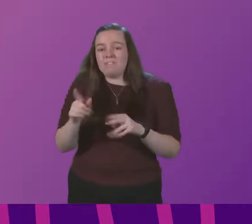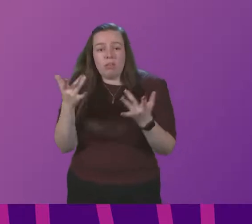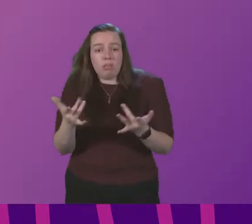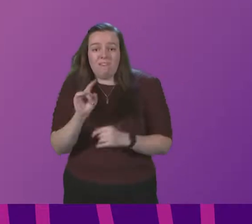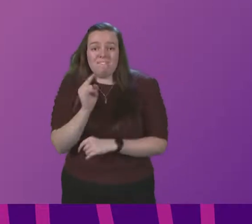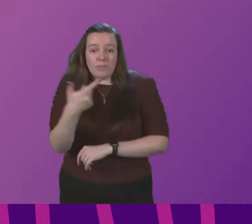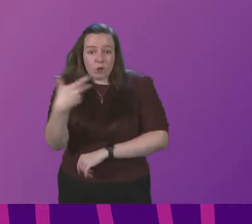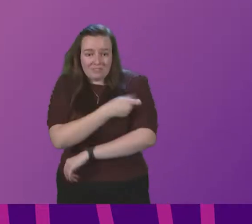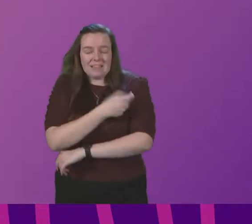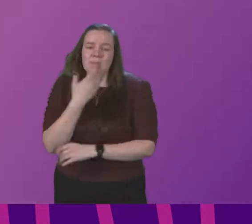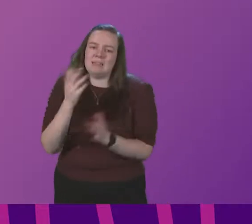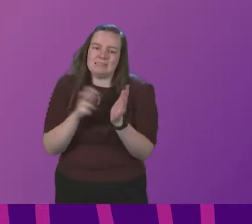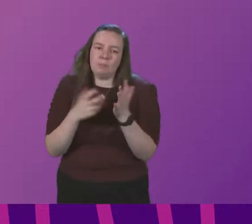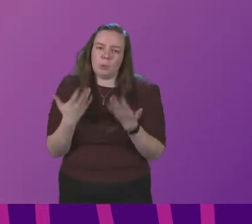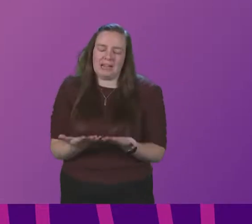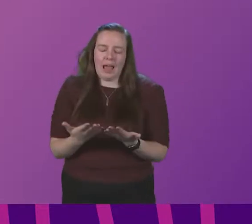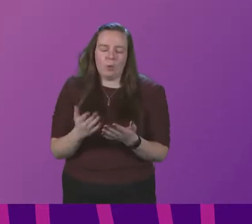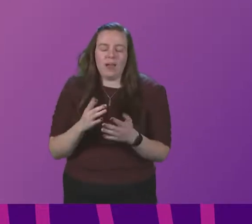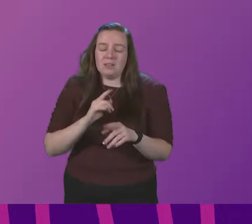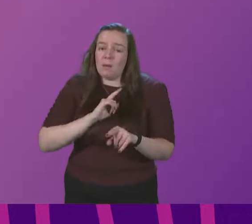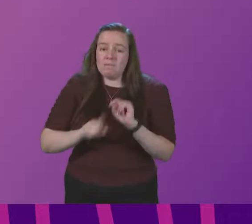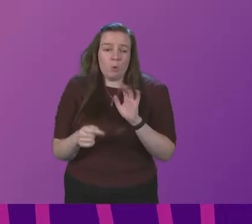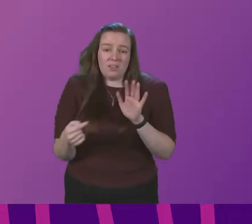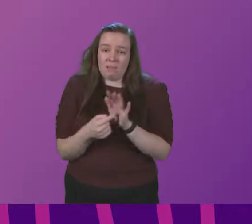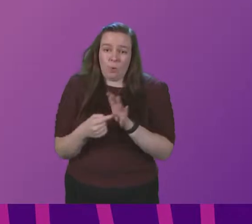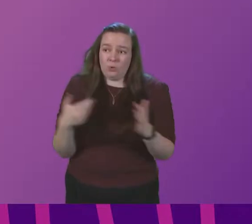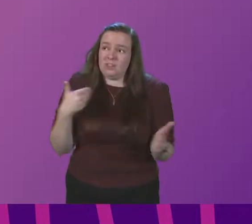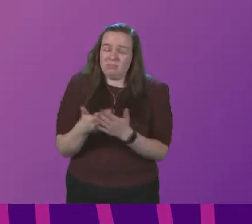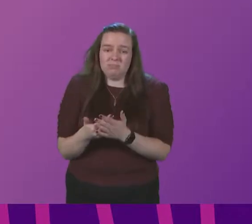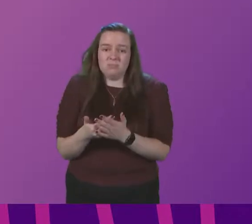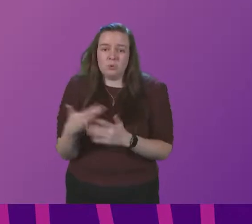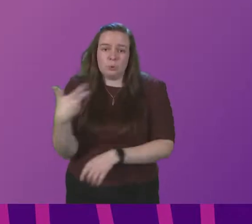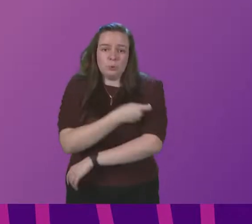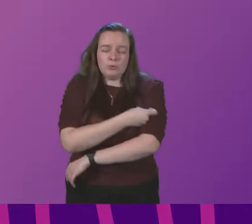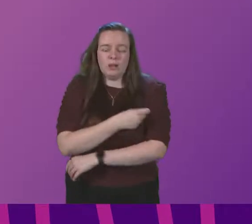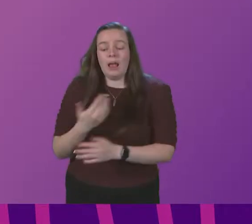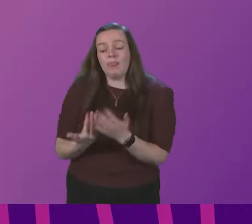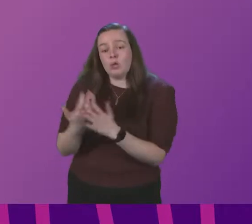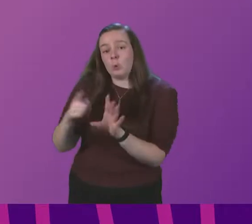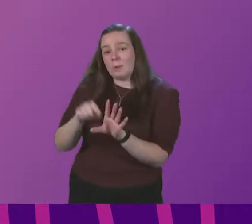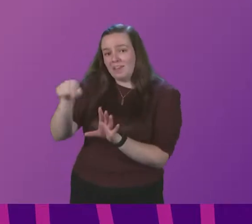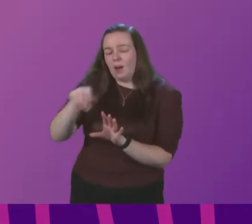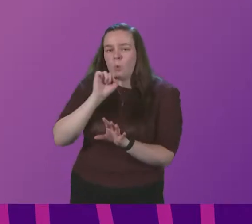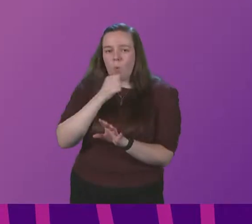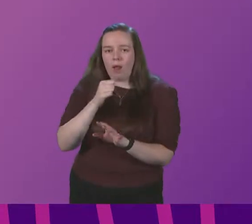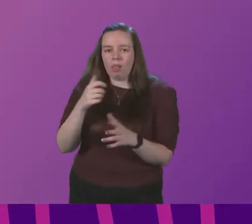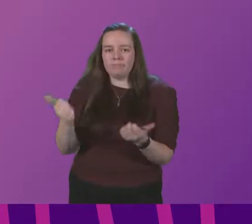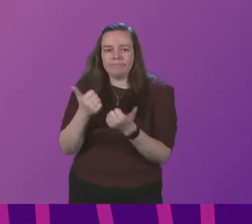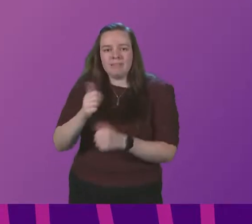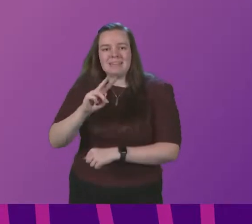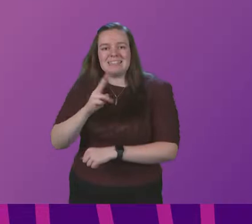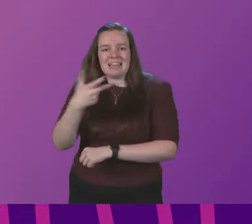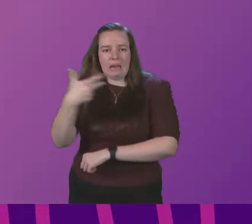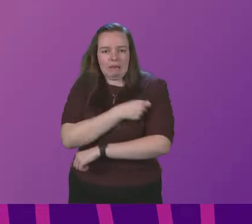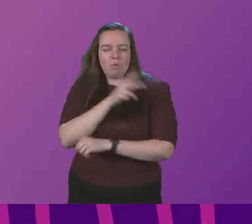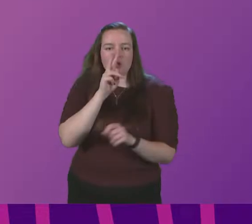yet, please do book it now. It is more important than ever to do so. In the new year, we will also complete second doses for 12 to